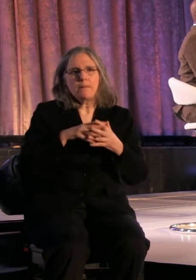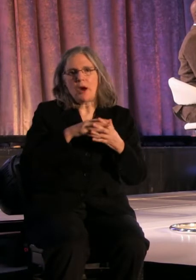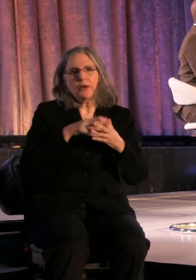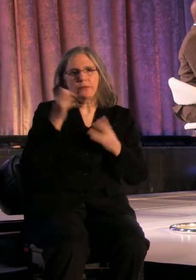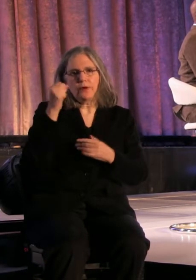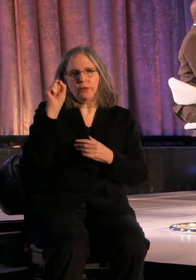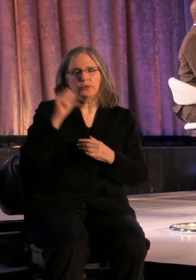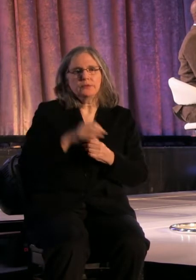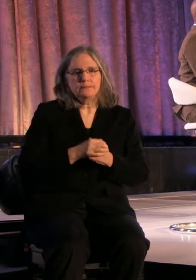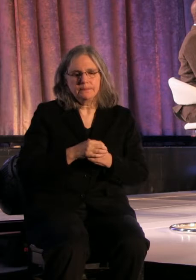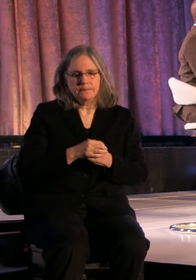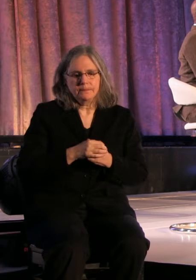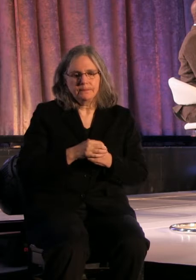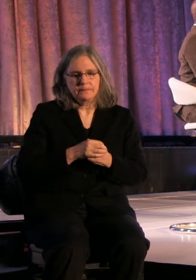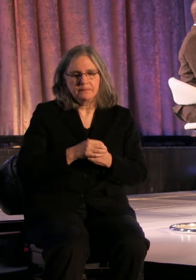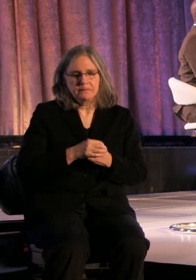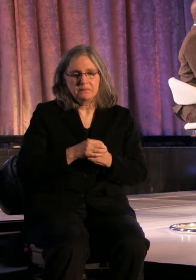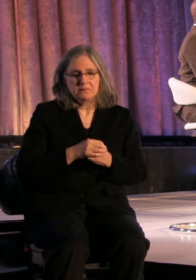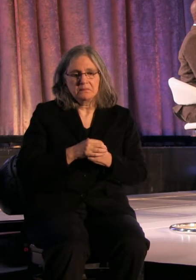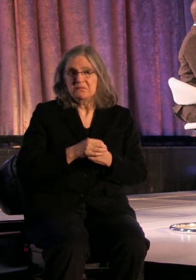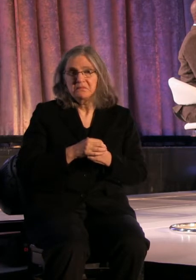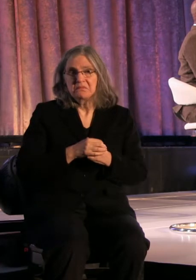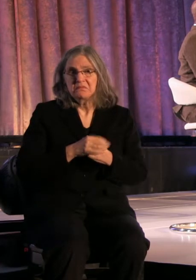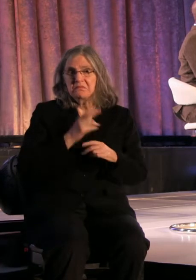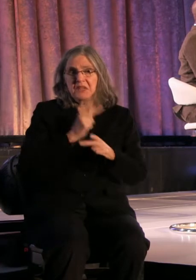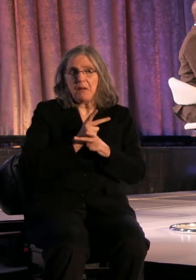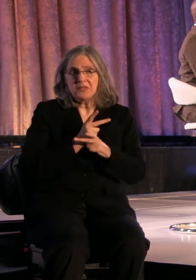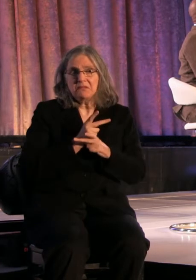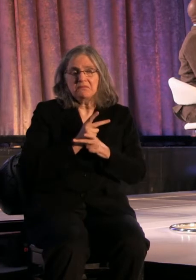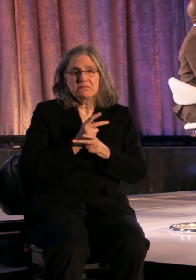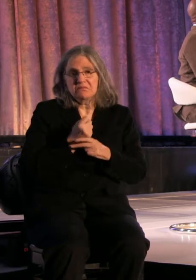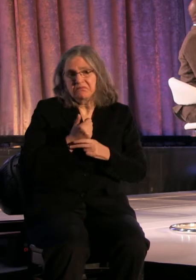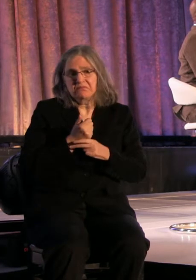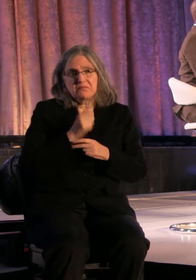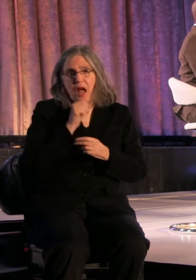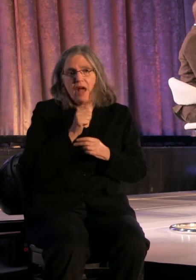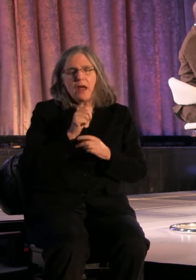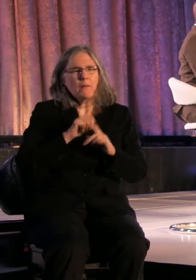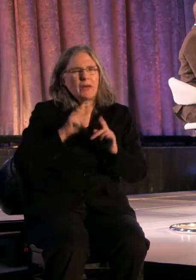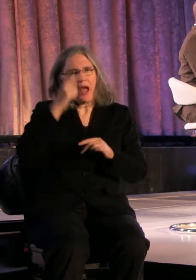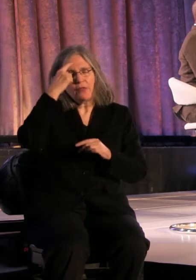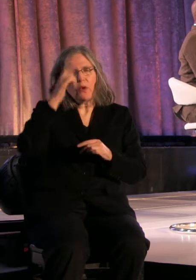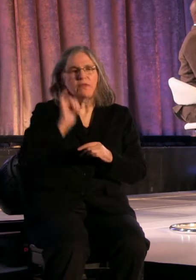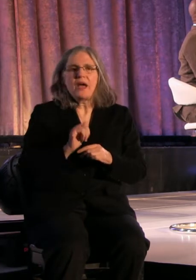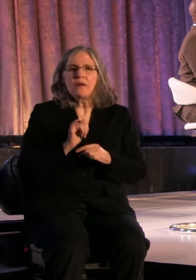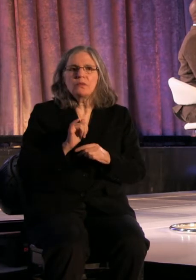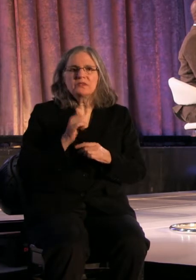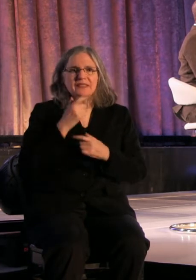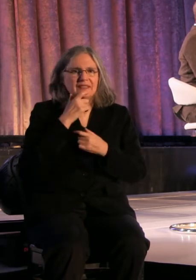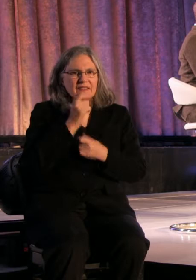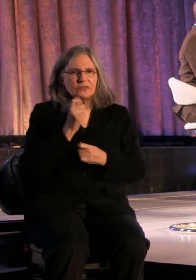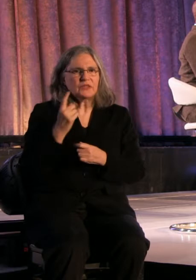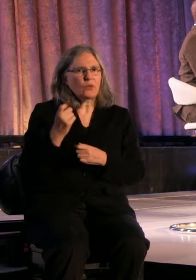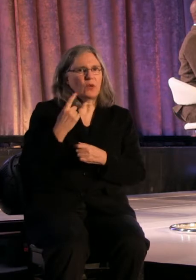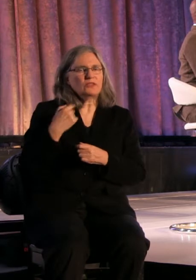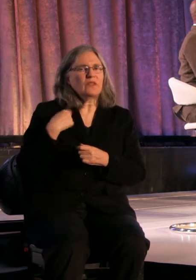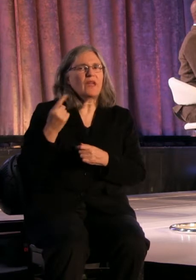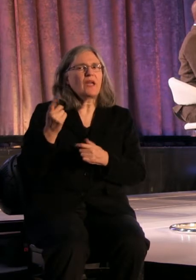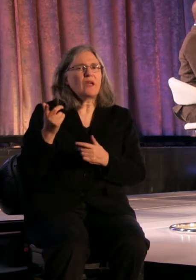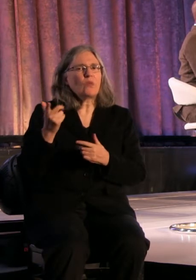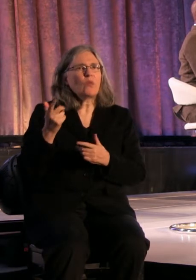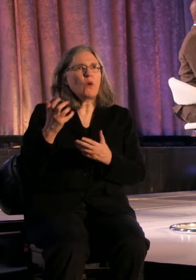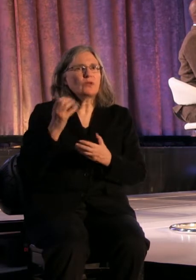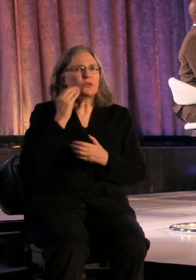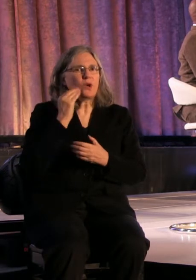And I didn't ever do anything about it. We went right ahead. But I just thought that was a very interesting question that they wanted to